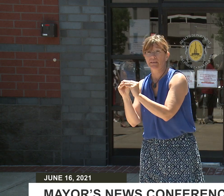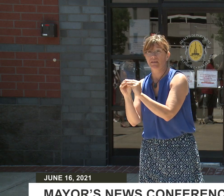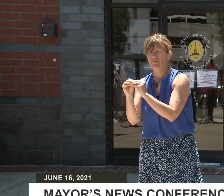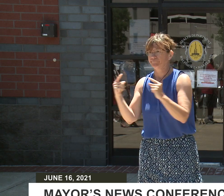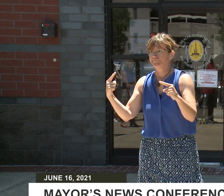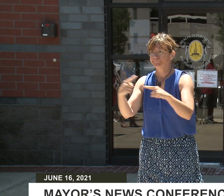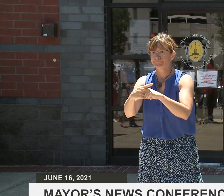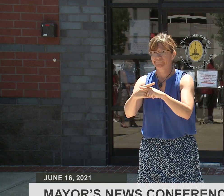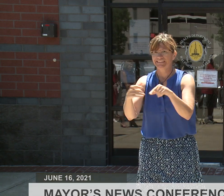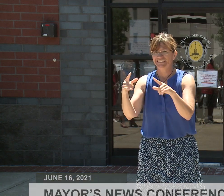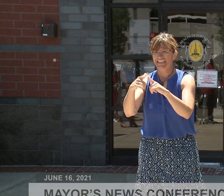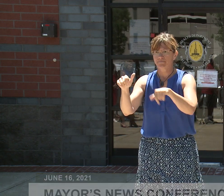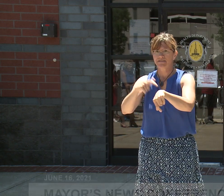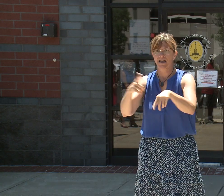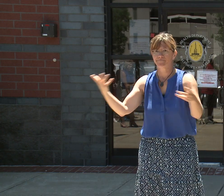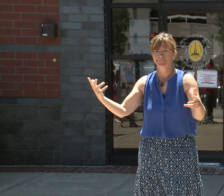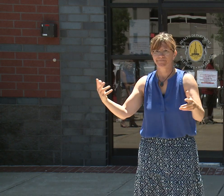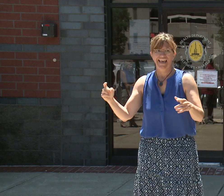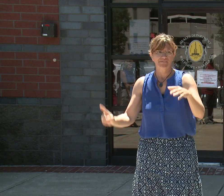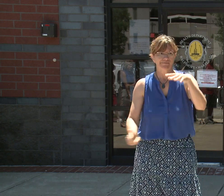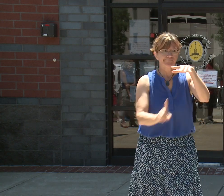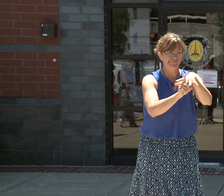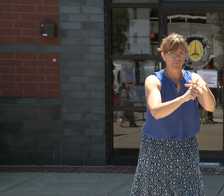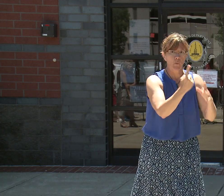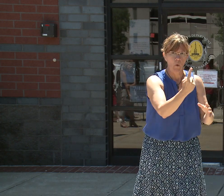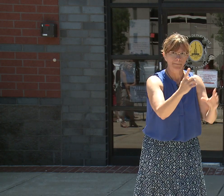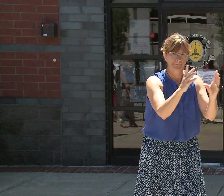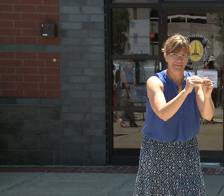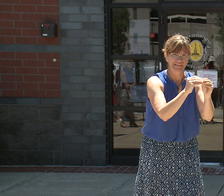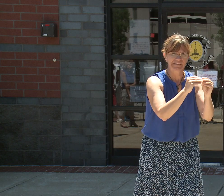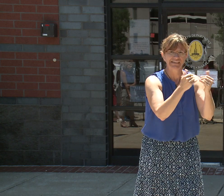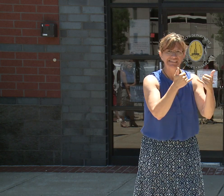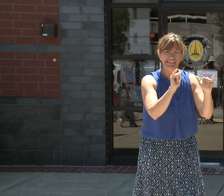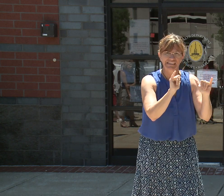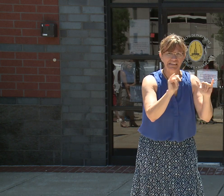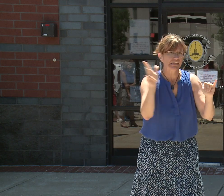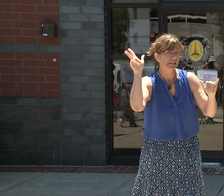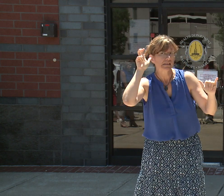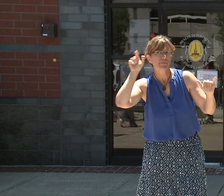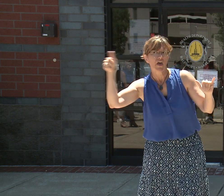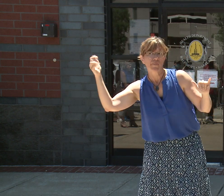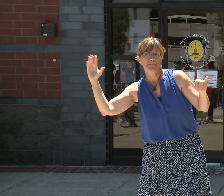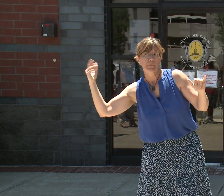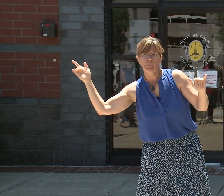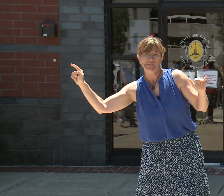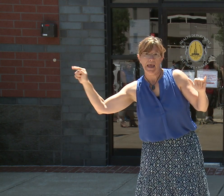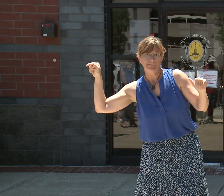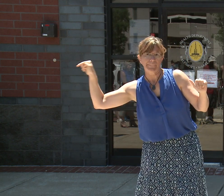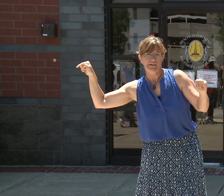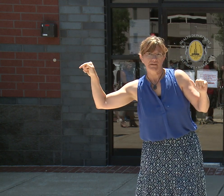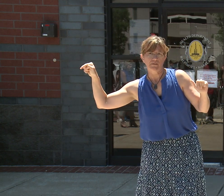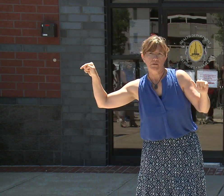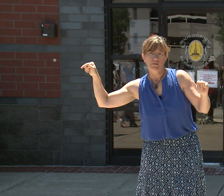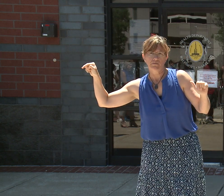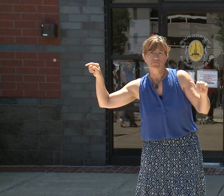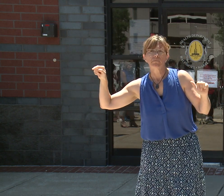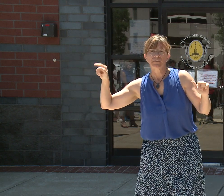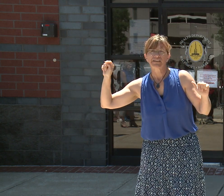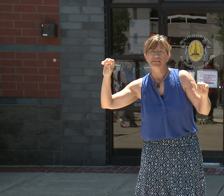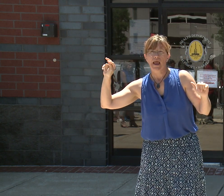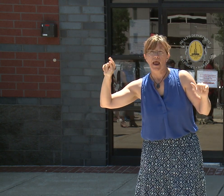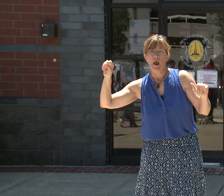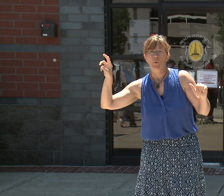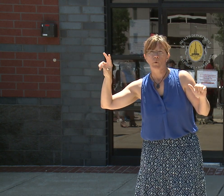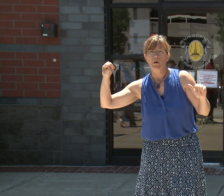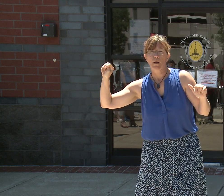emergency operations center that we had yesterday in southwest Baltimore. We have folks who were hit severely by the storm